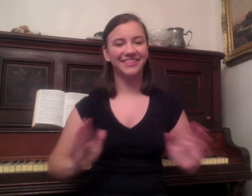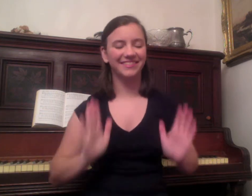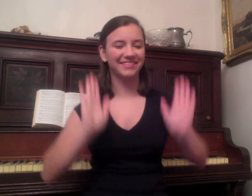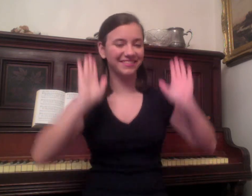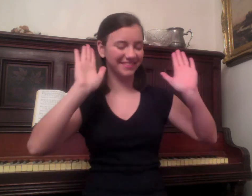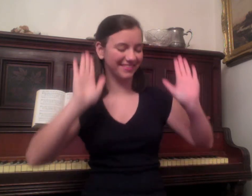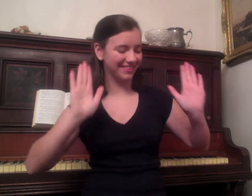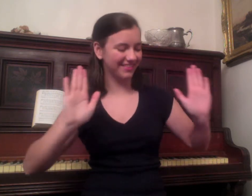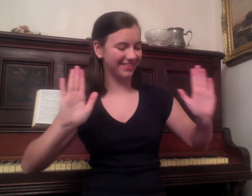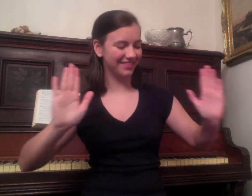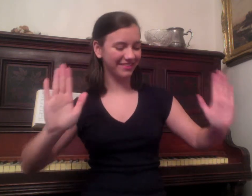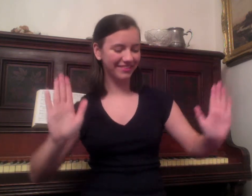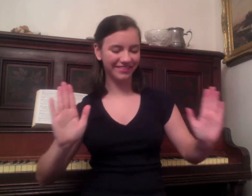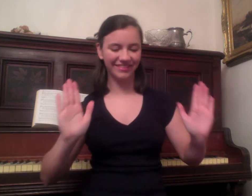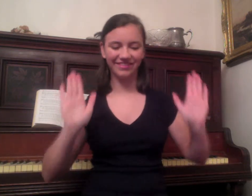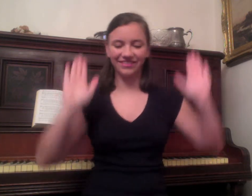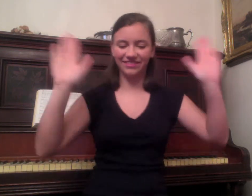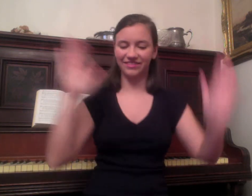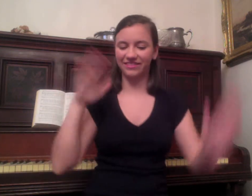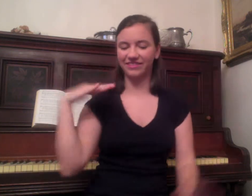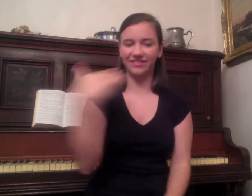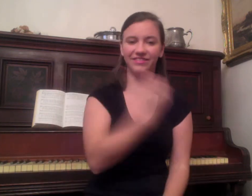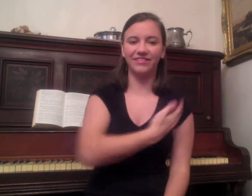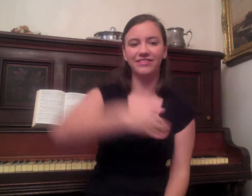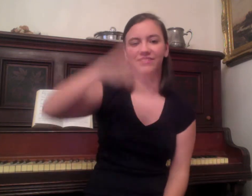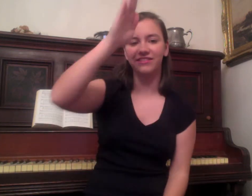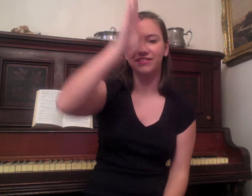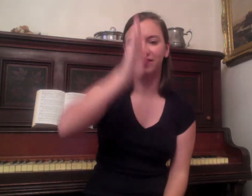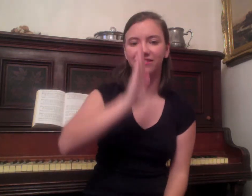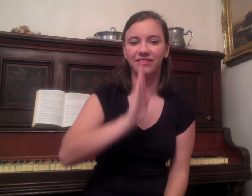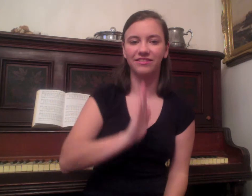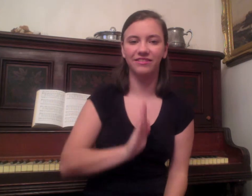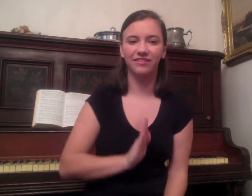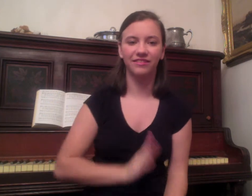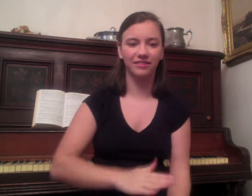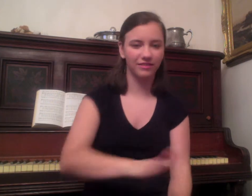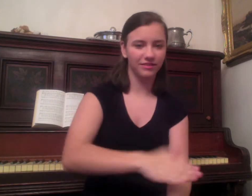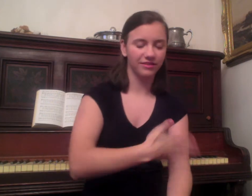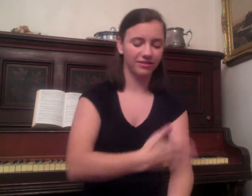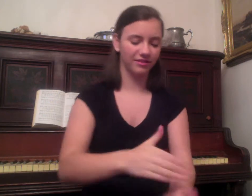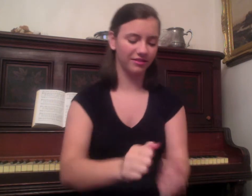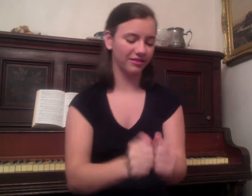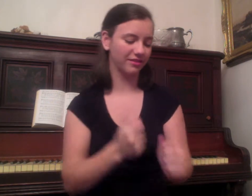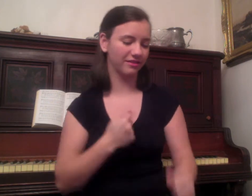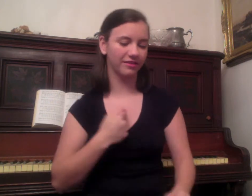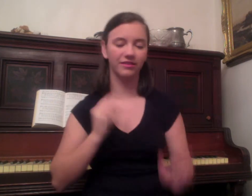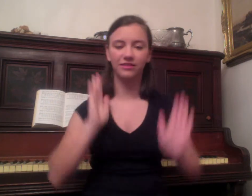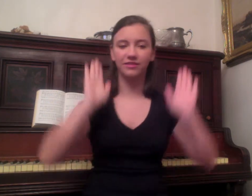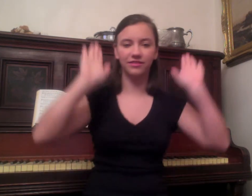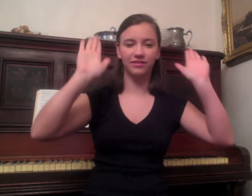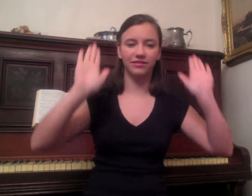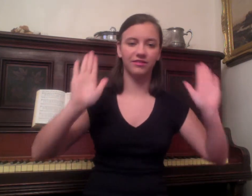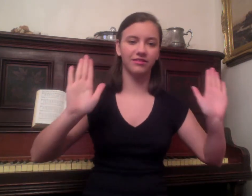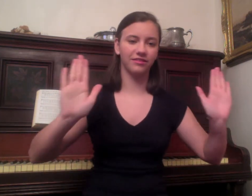great is our God, sing with me, how great